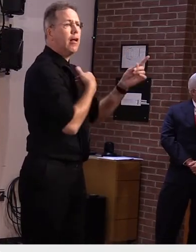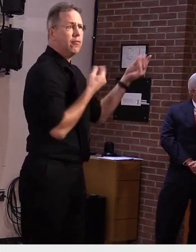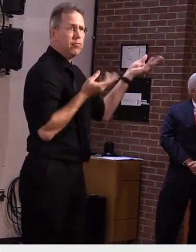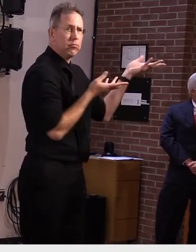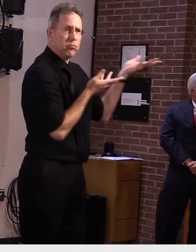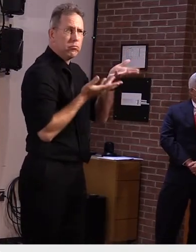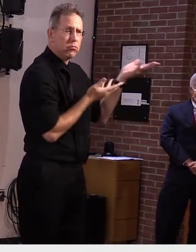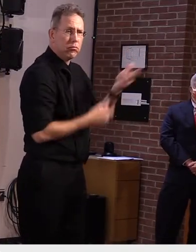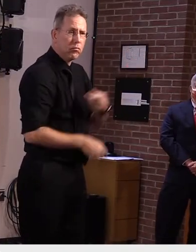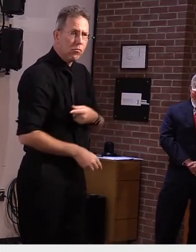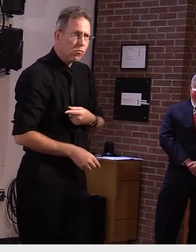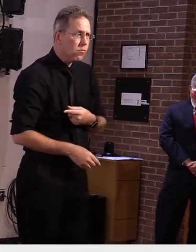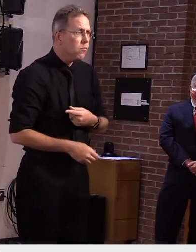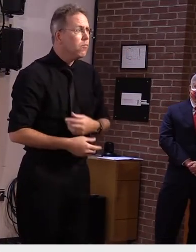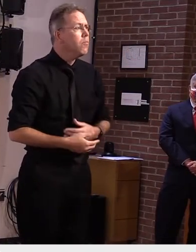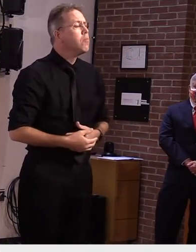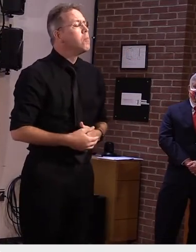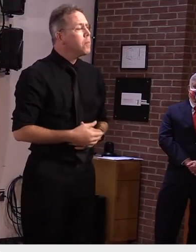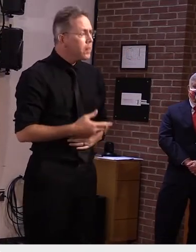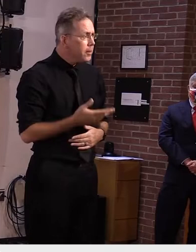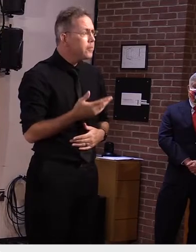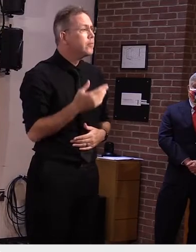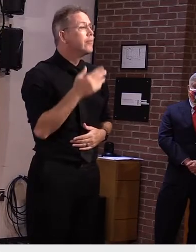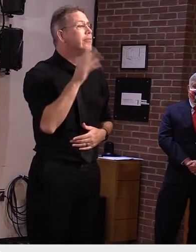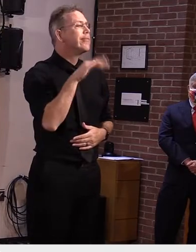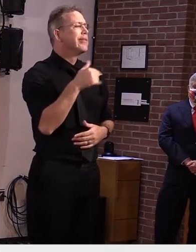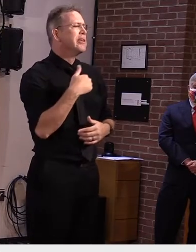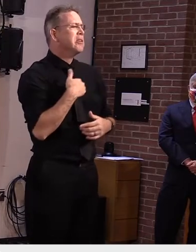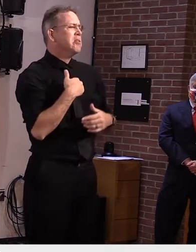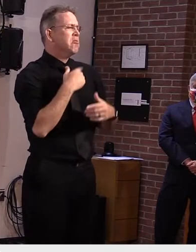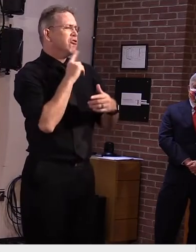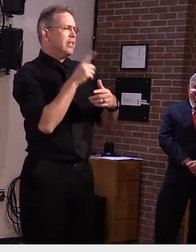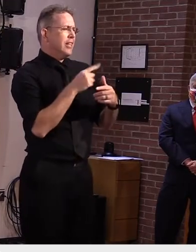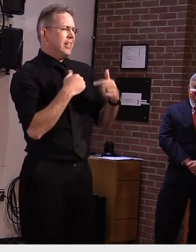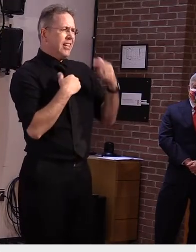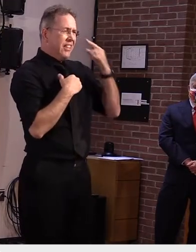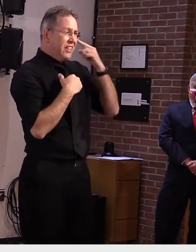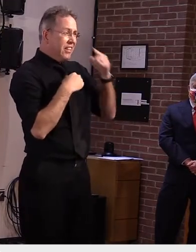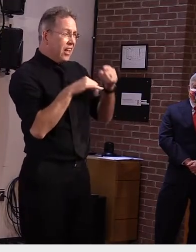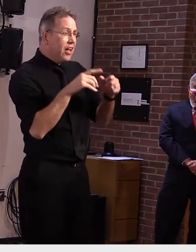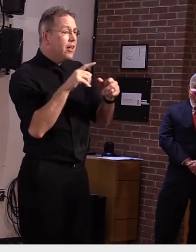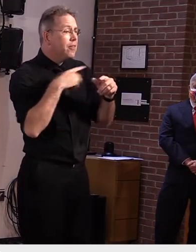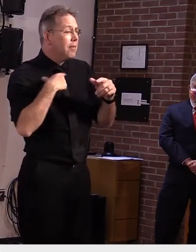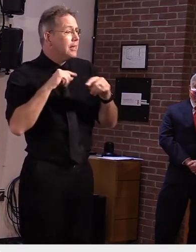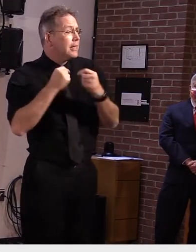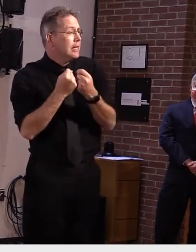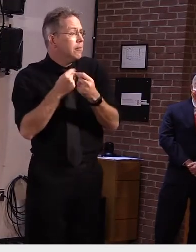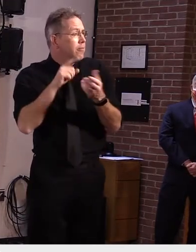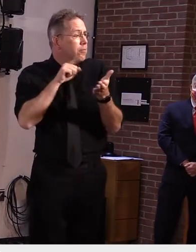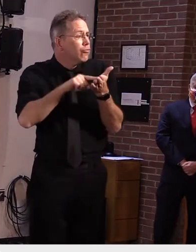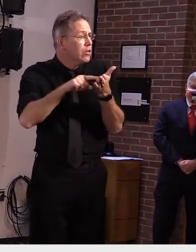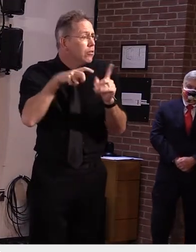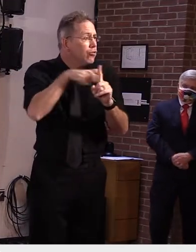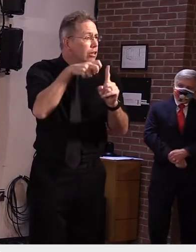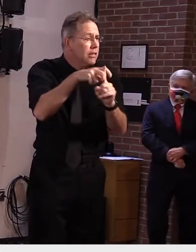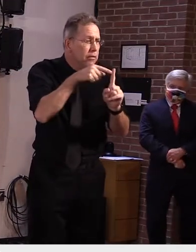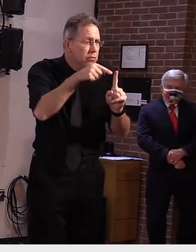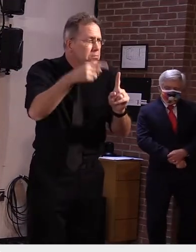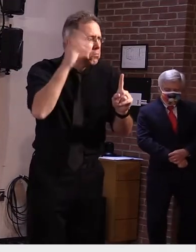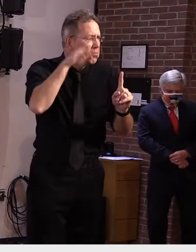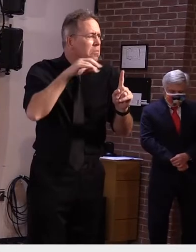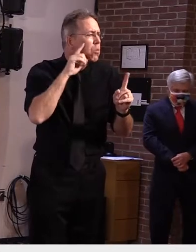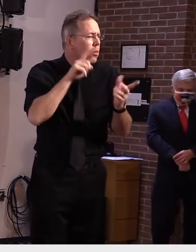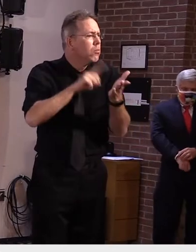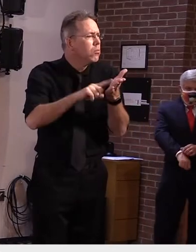obviously. I think it's a good reminder, though, and I spoke with Governor Sununu yesterday before they